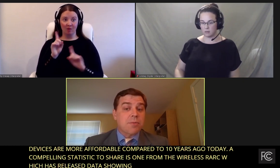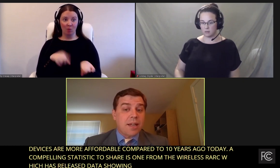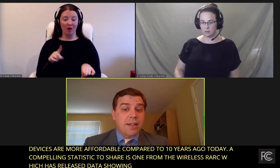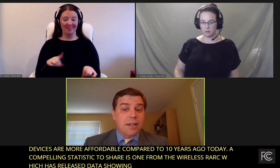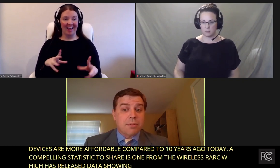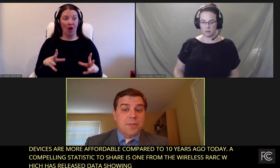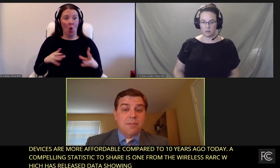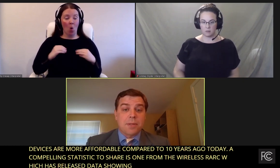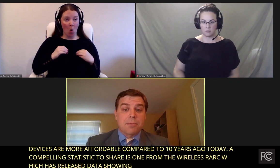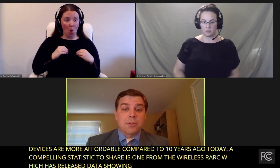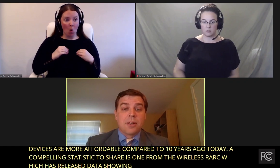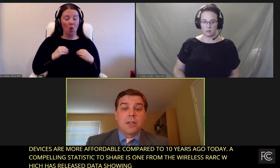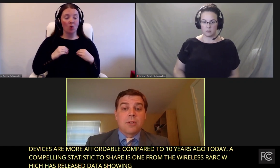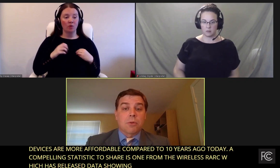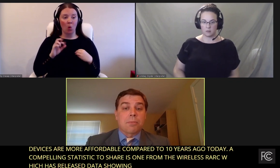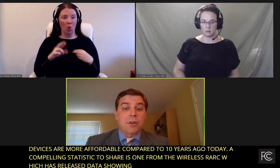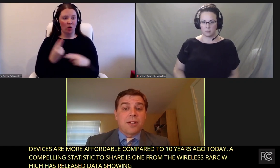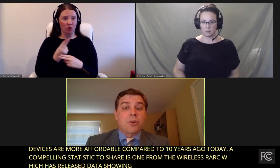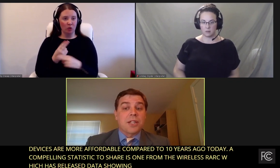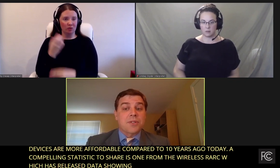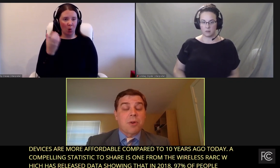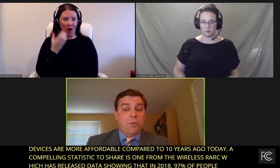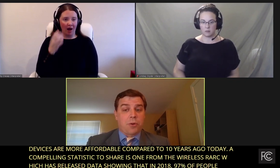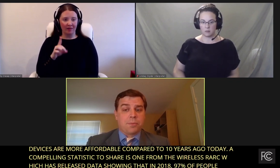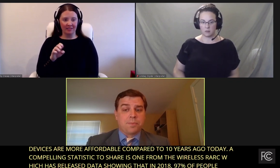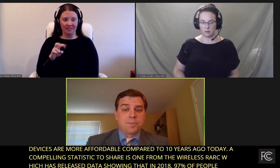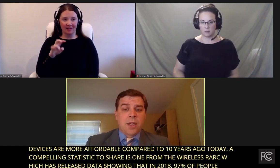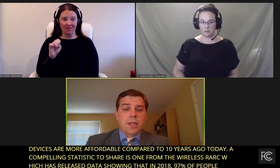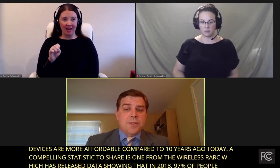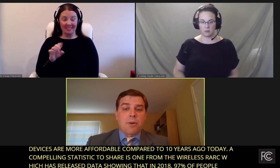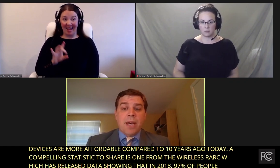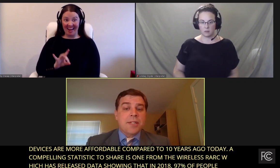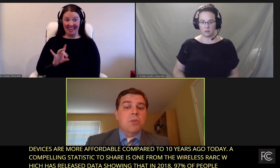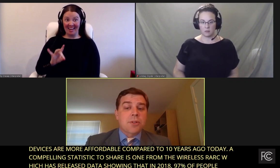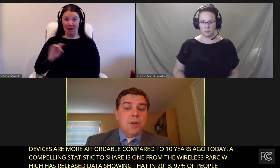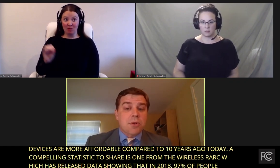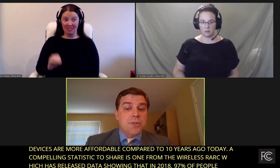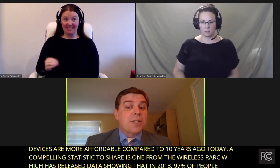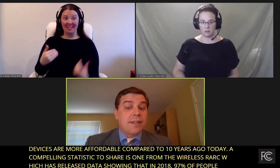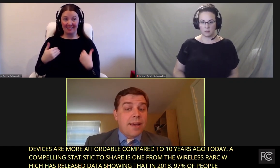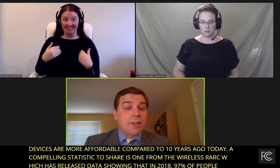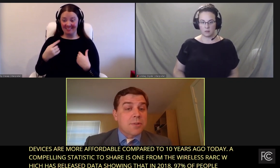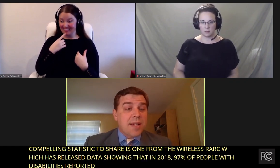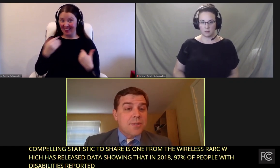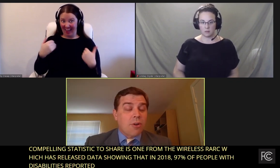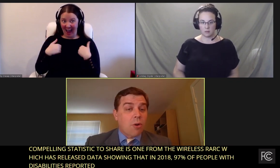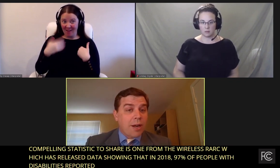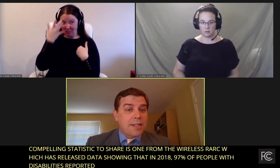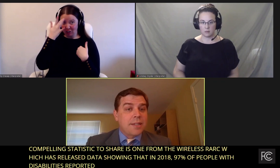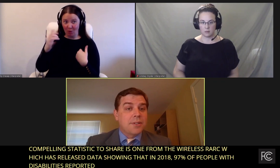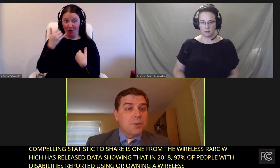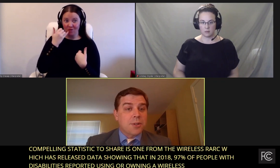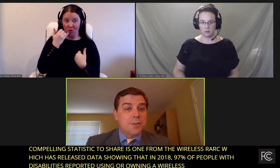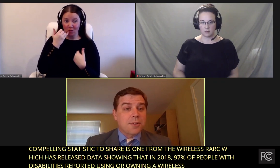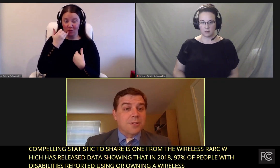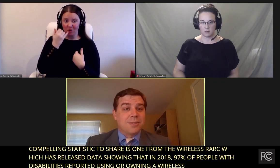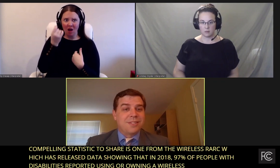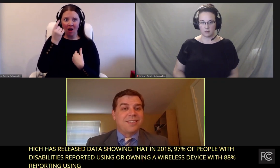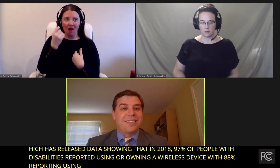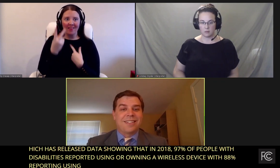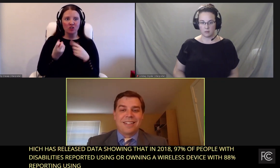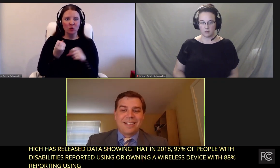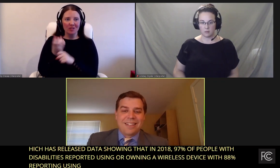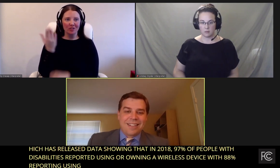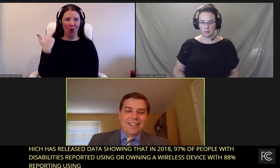wireless device with 88% of people reporting owning a smartphone. So imagine what those numbers are today. So Those stats are already two years